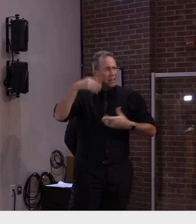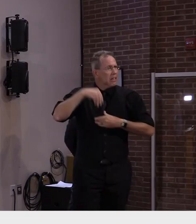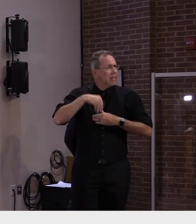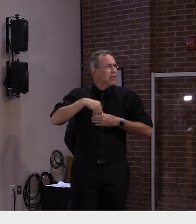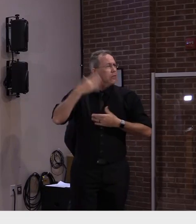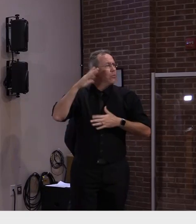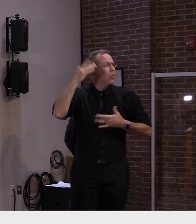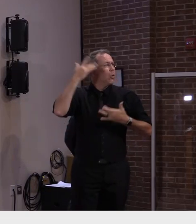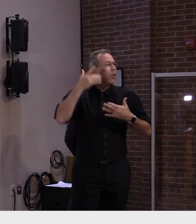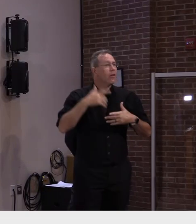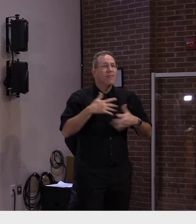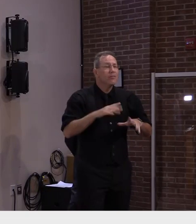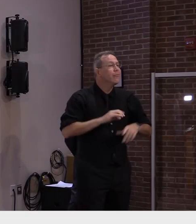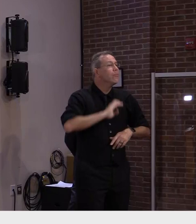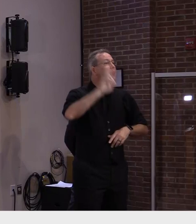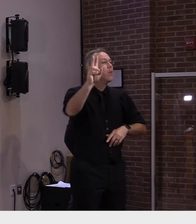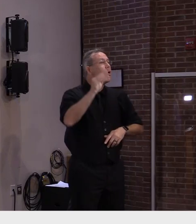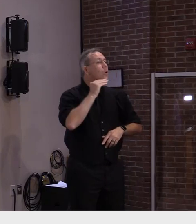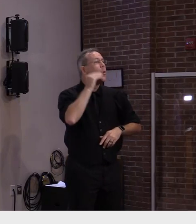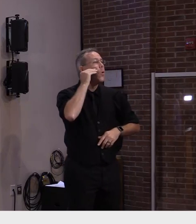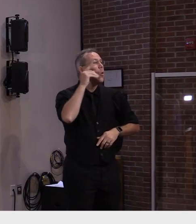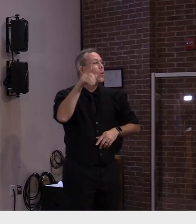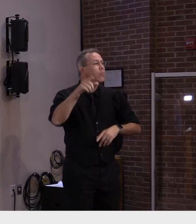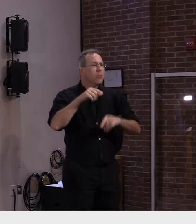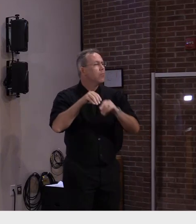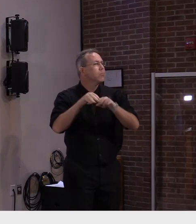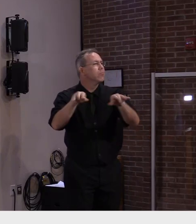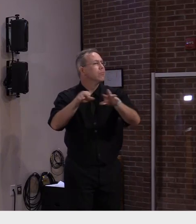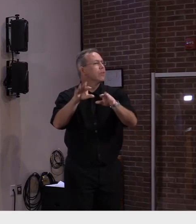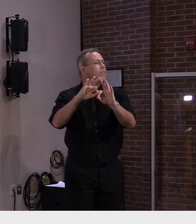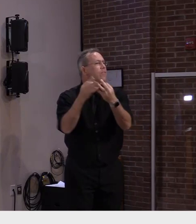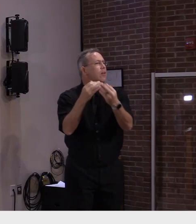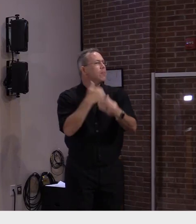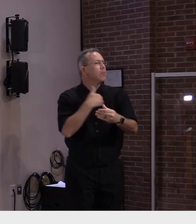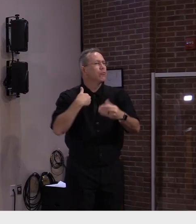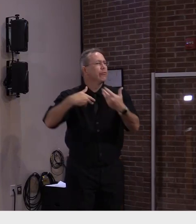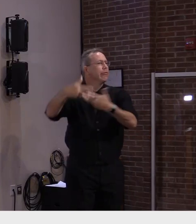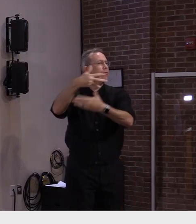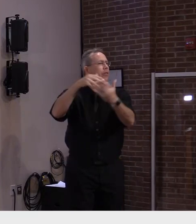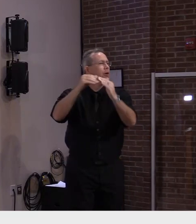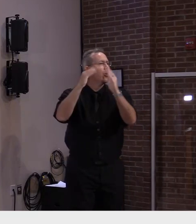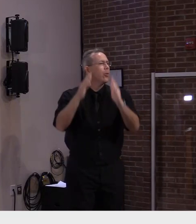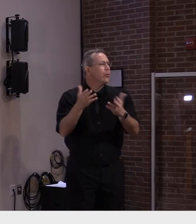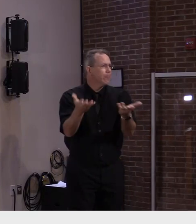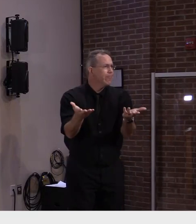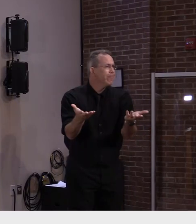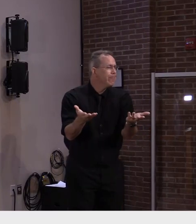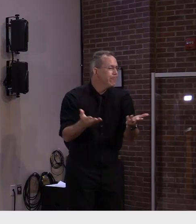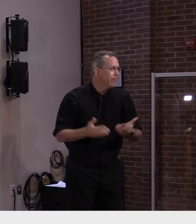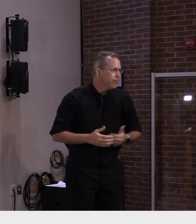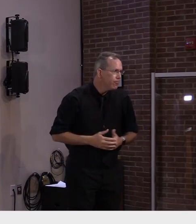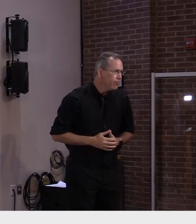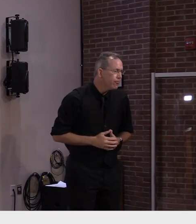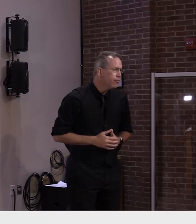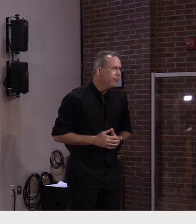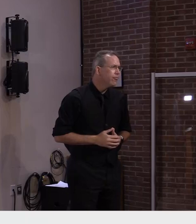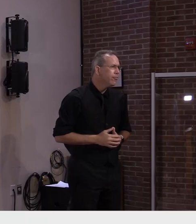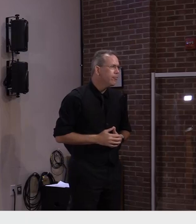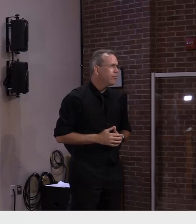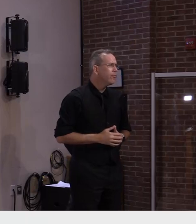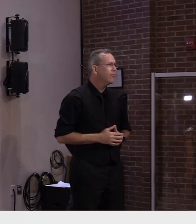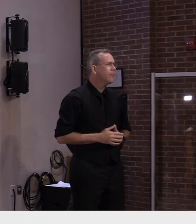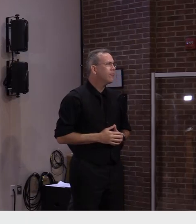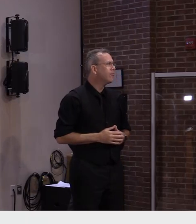not aware of their infectious status. So we wanted to make sure that people were aware of that. Do you know anything about